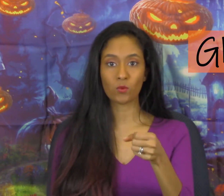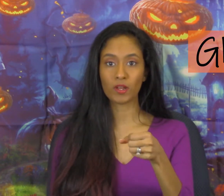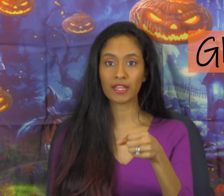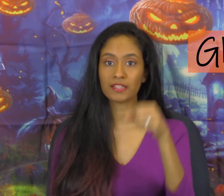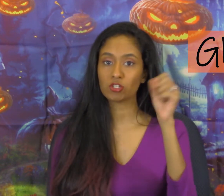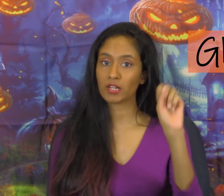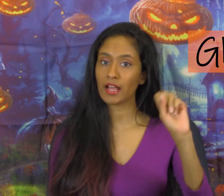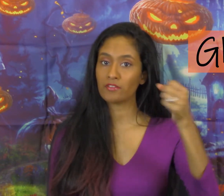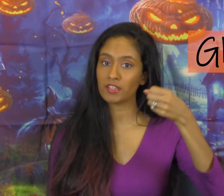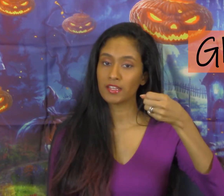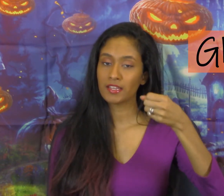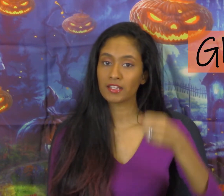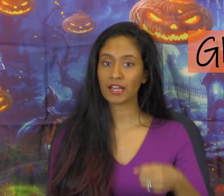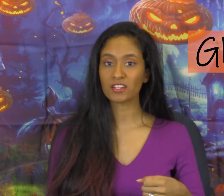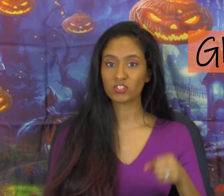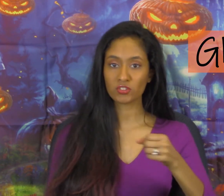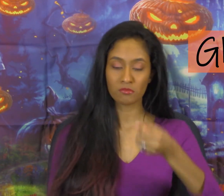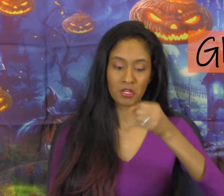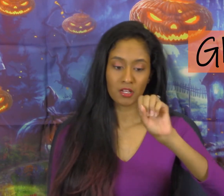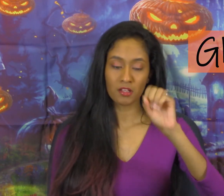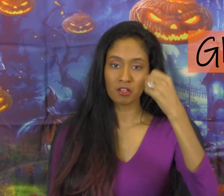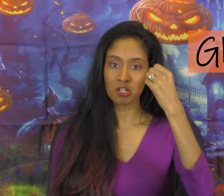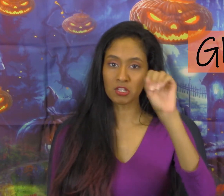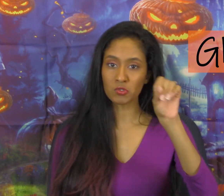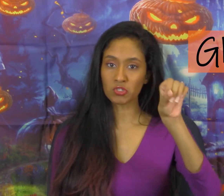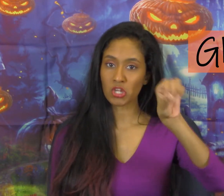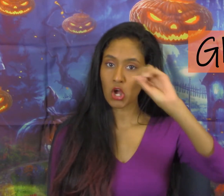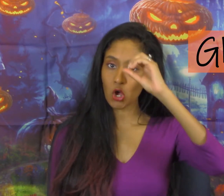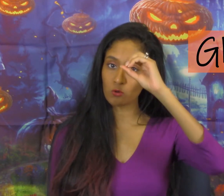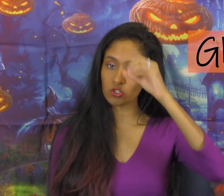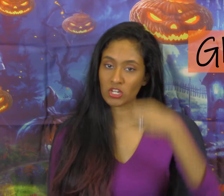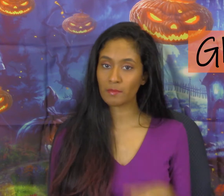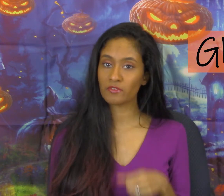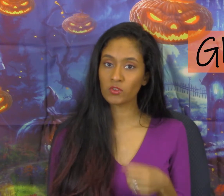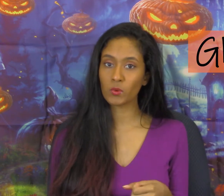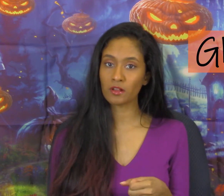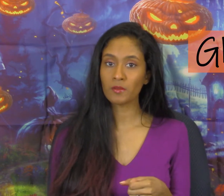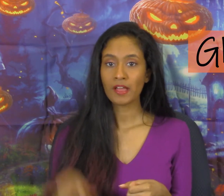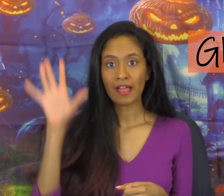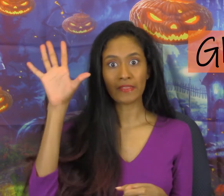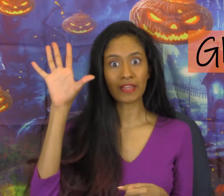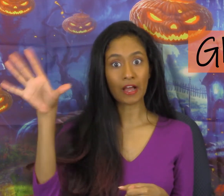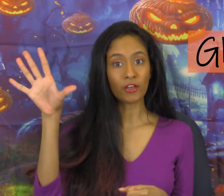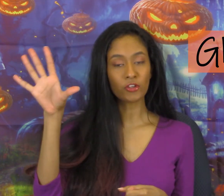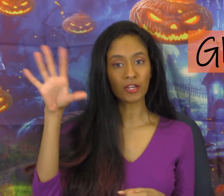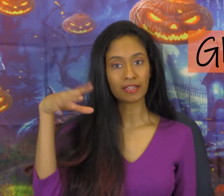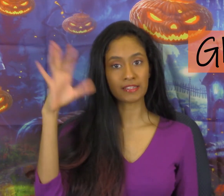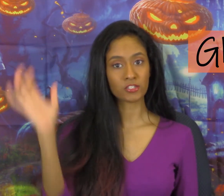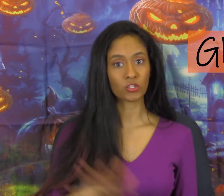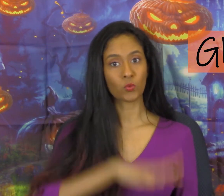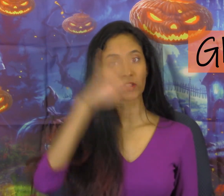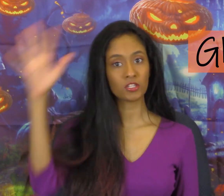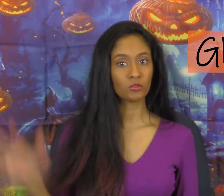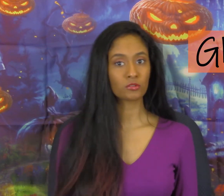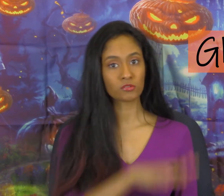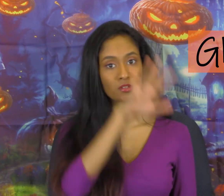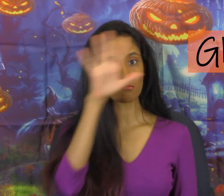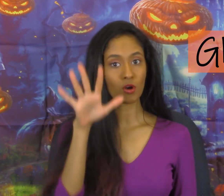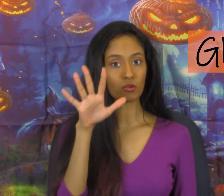one hand you're going to have it and kind of loose O shape if you will and the other hand so the one that you use the most